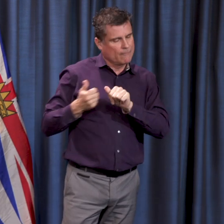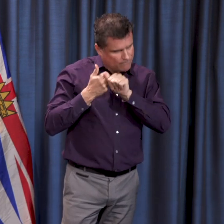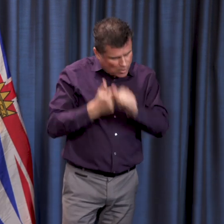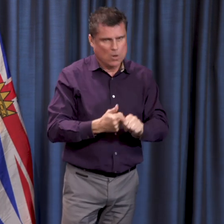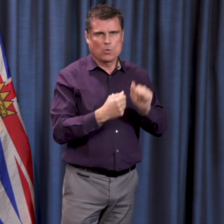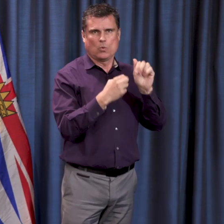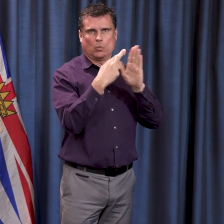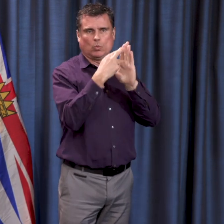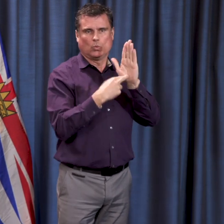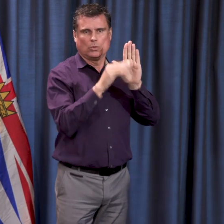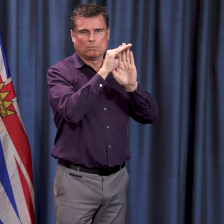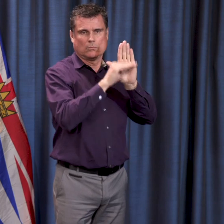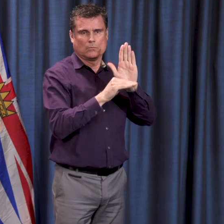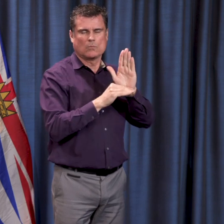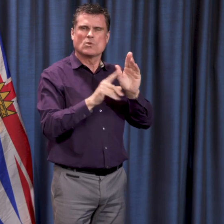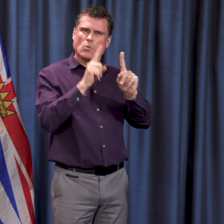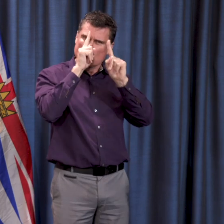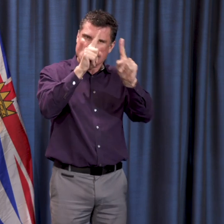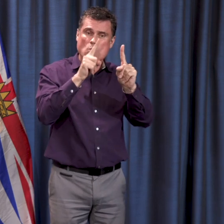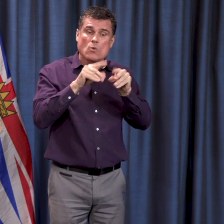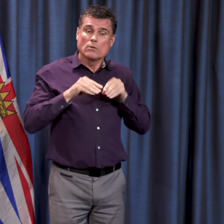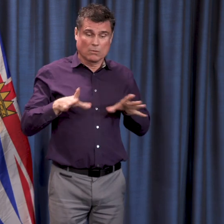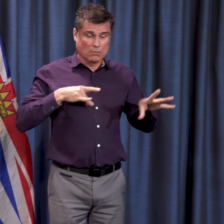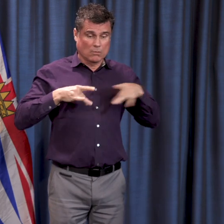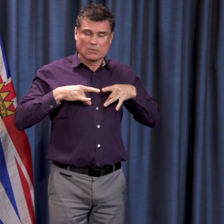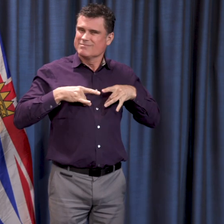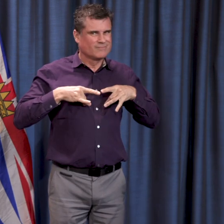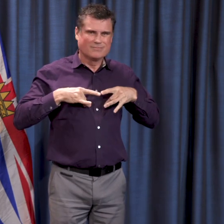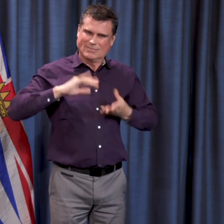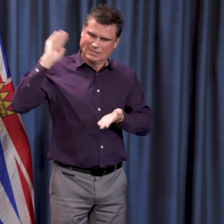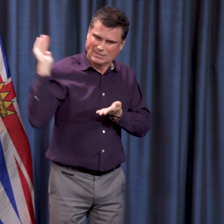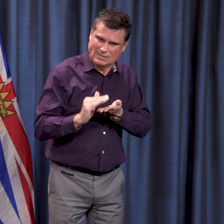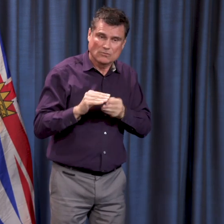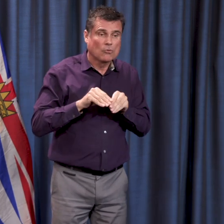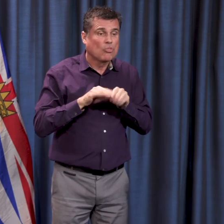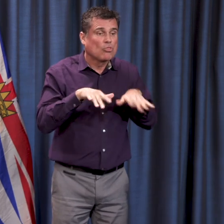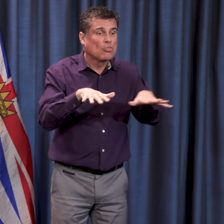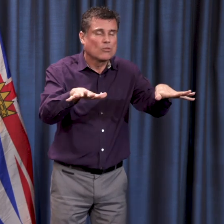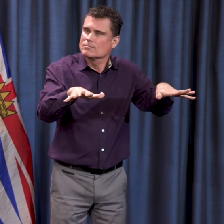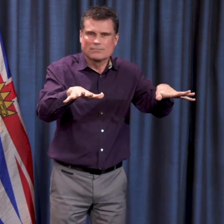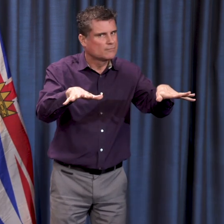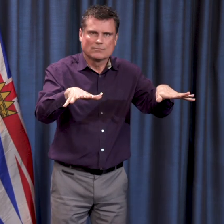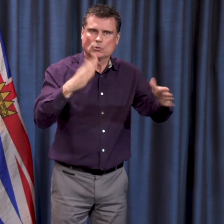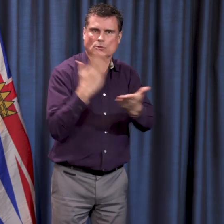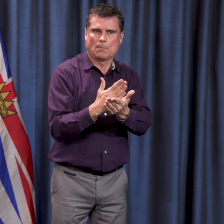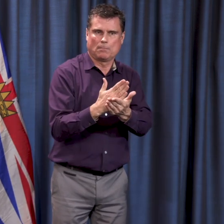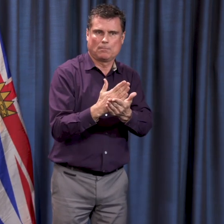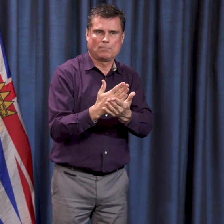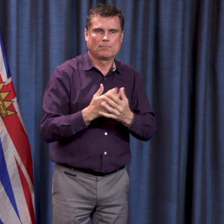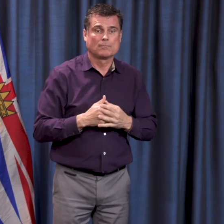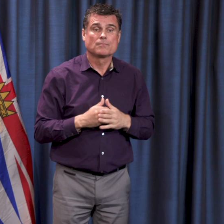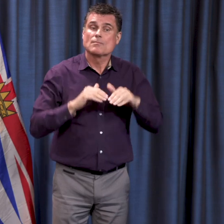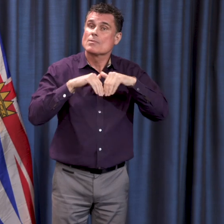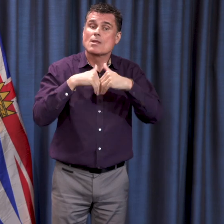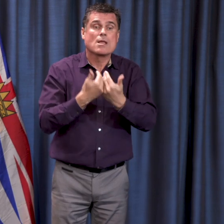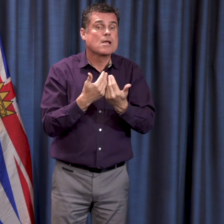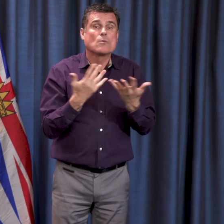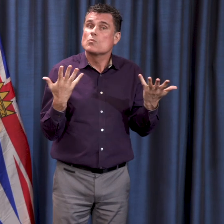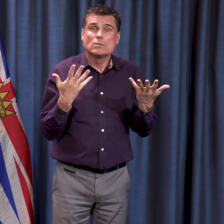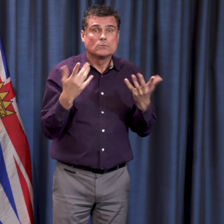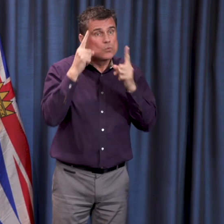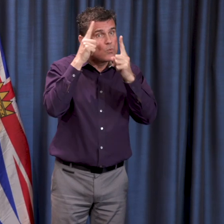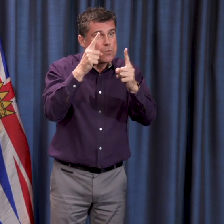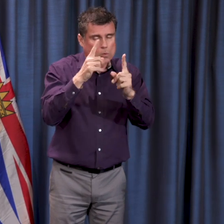making sure that we're not close enough that this virus can spread between people. So I, you know, we're doing